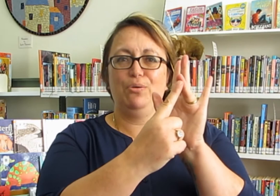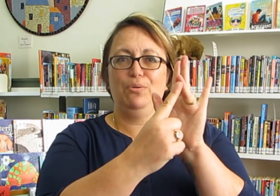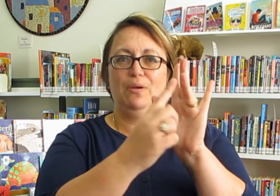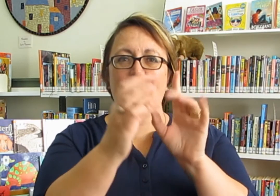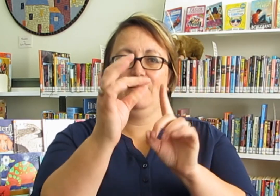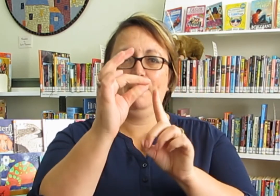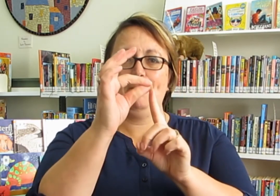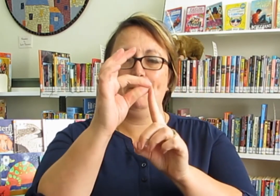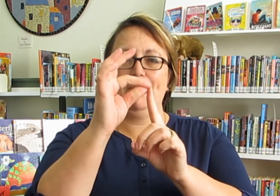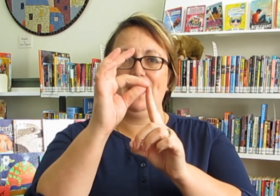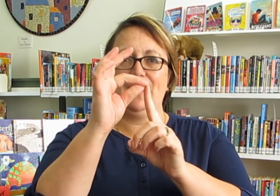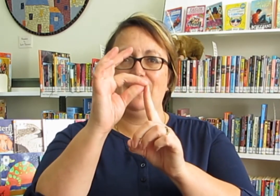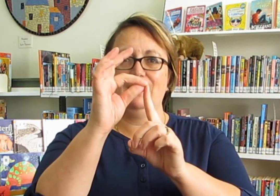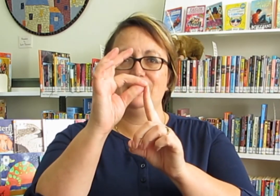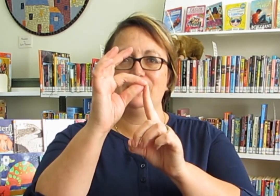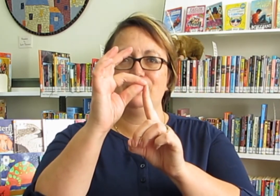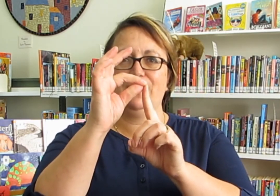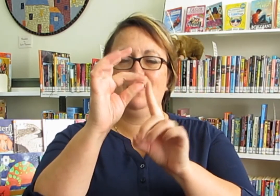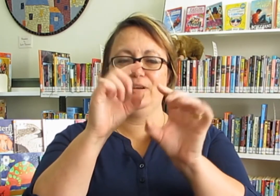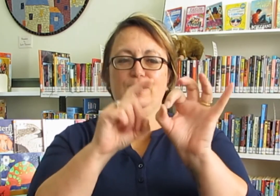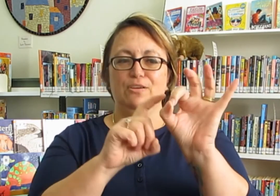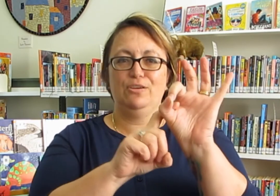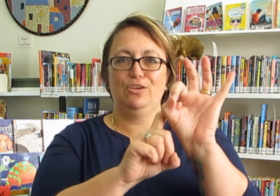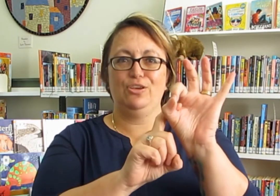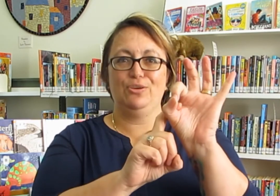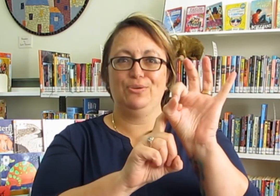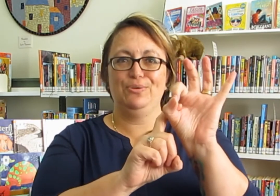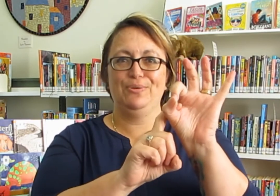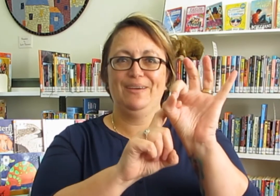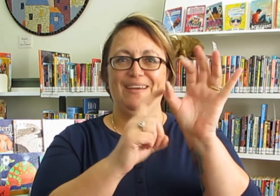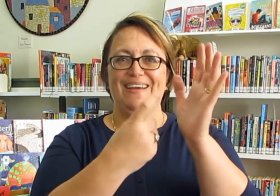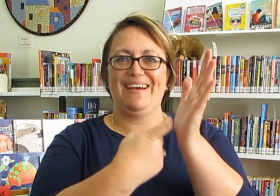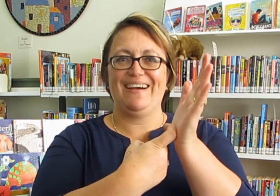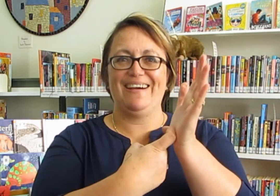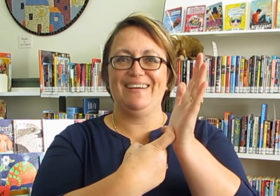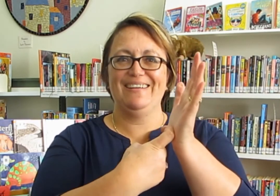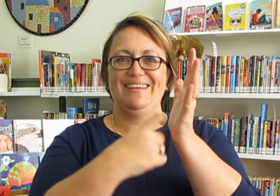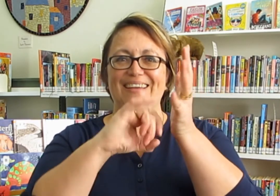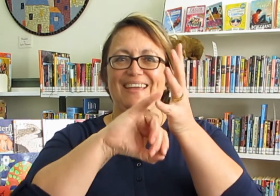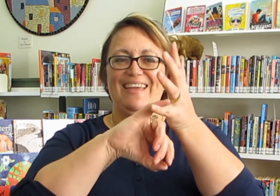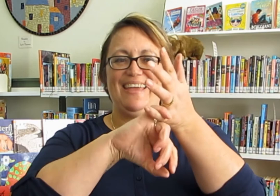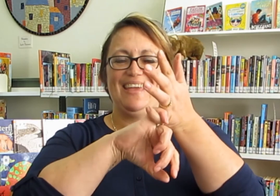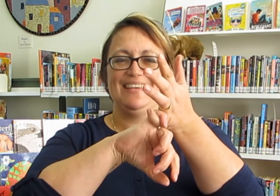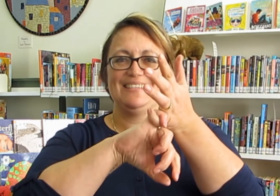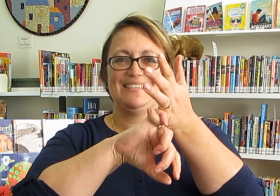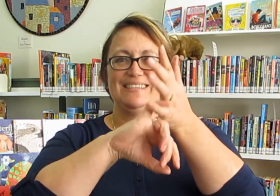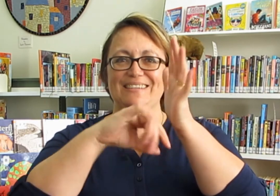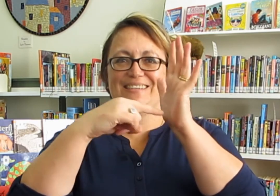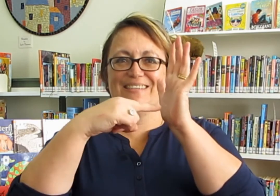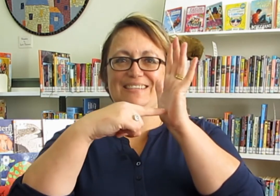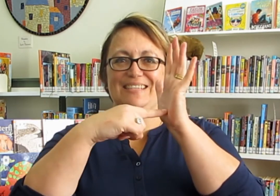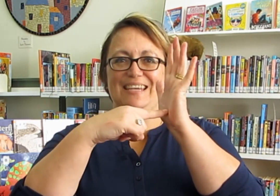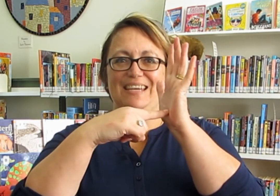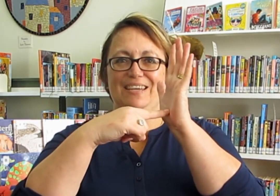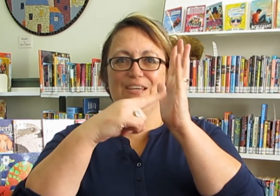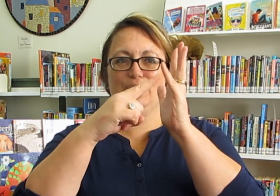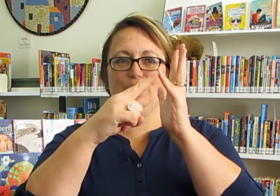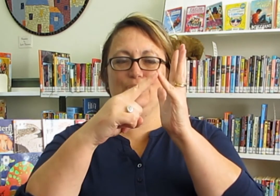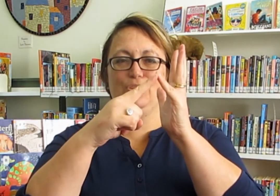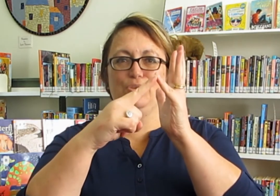P This is a tricky one. Q R S T U